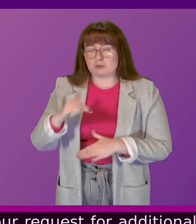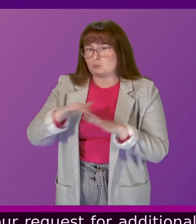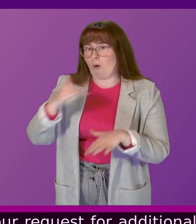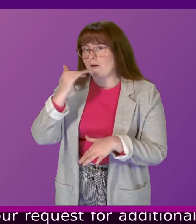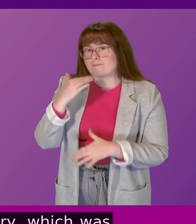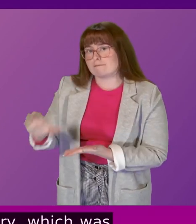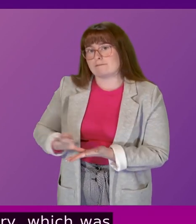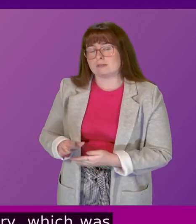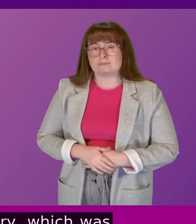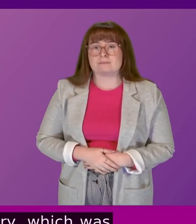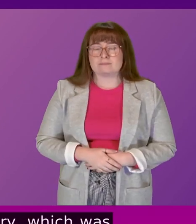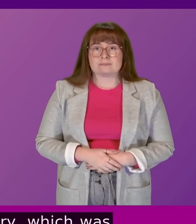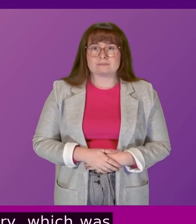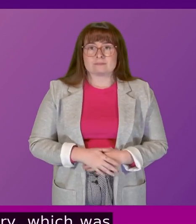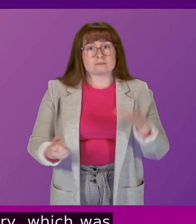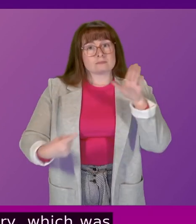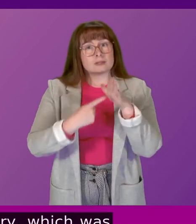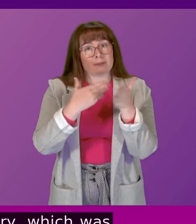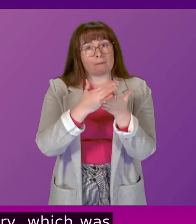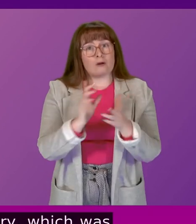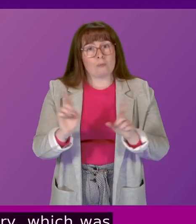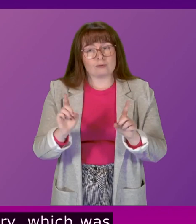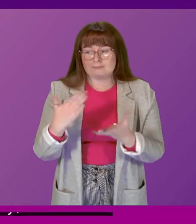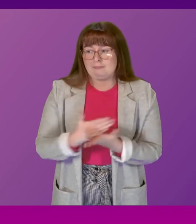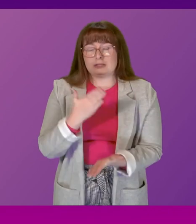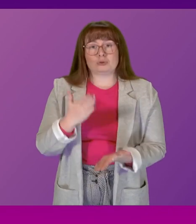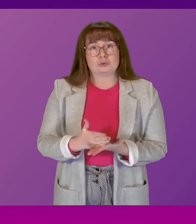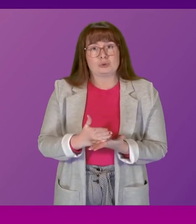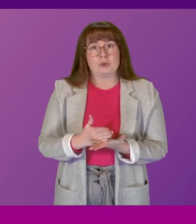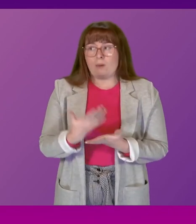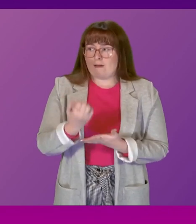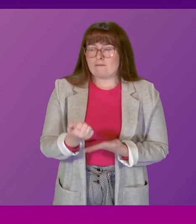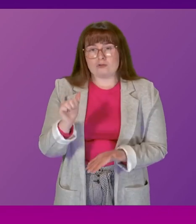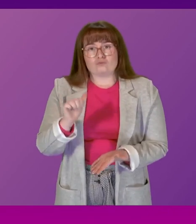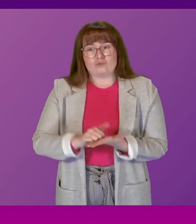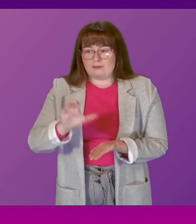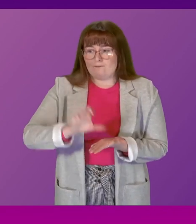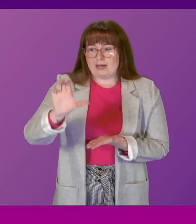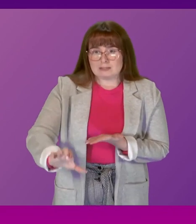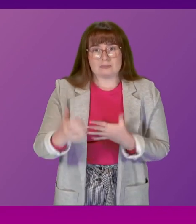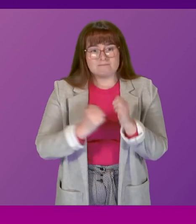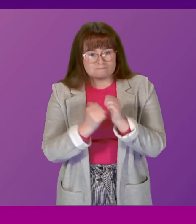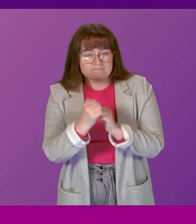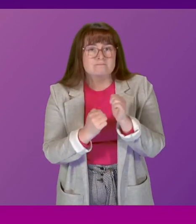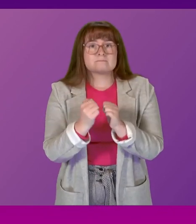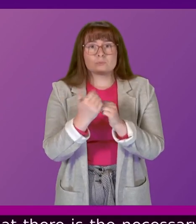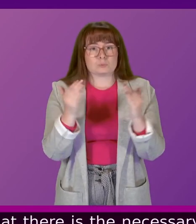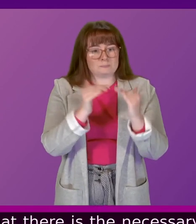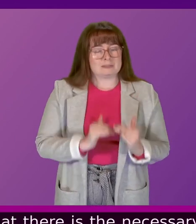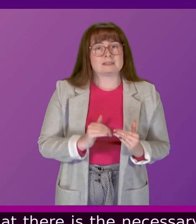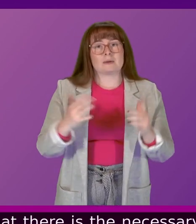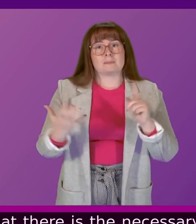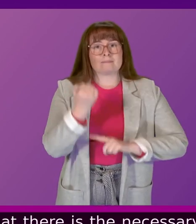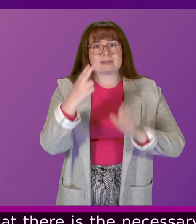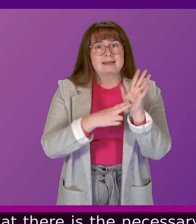least. A key part of this is ensuring that there is the necessary investment in the infrastructure that we need to meet our net-zero